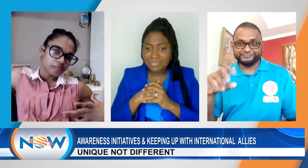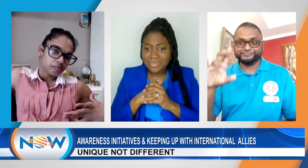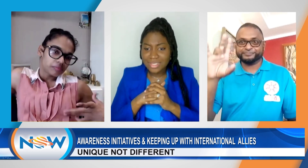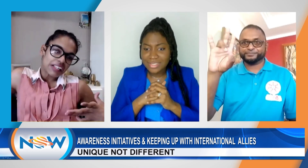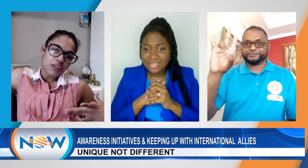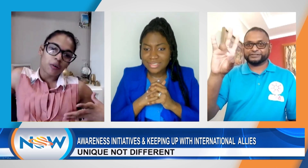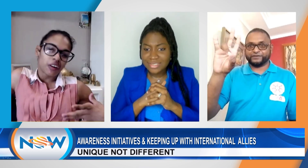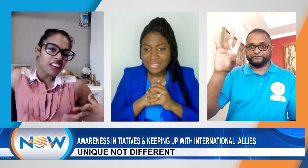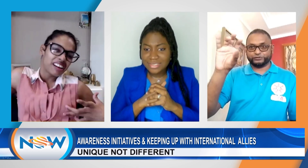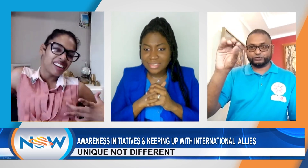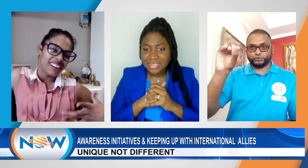That's a good one.